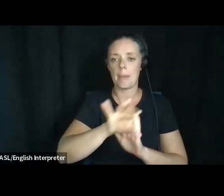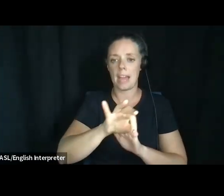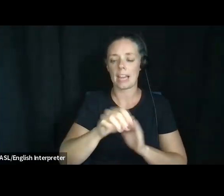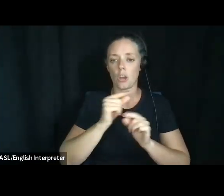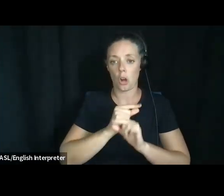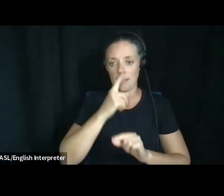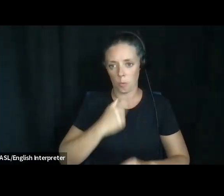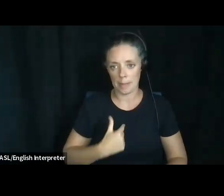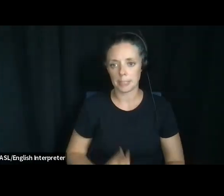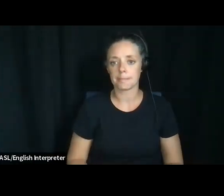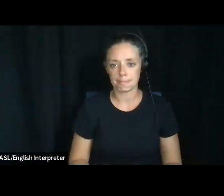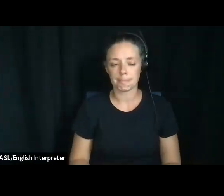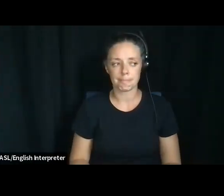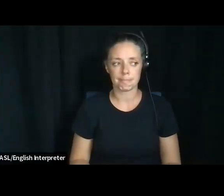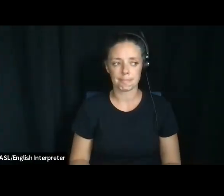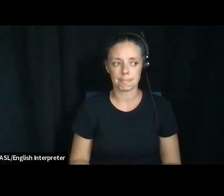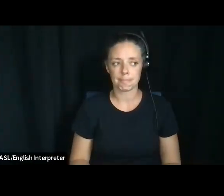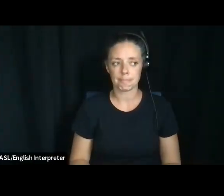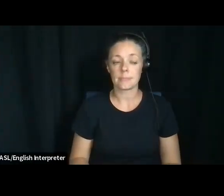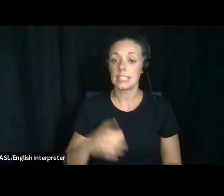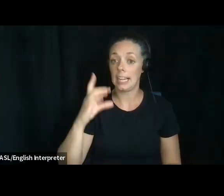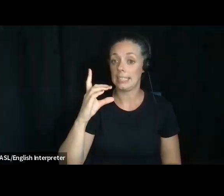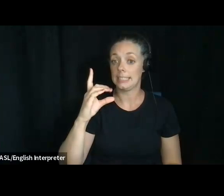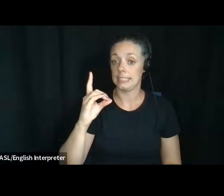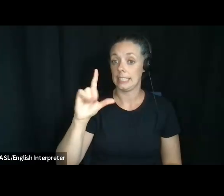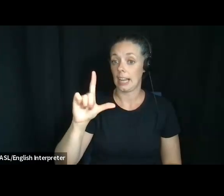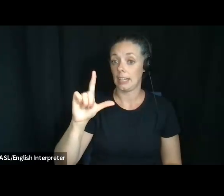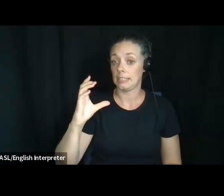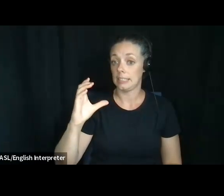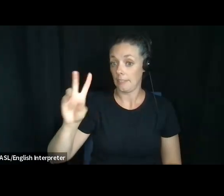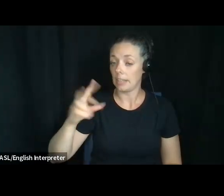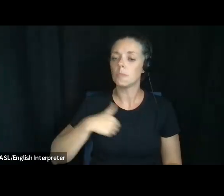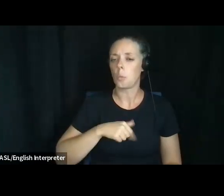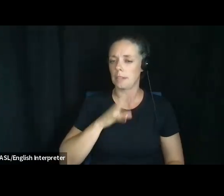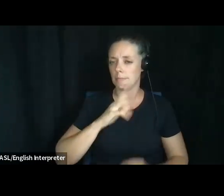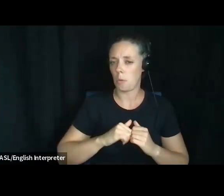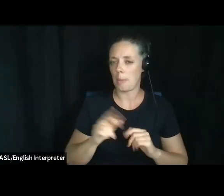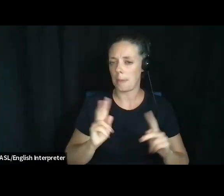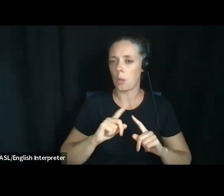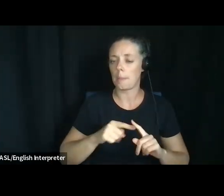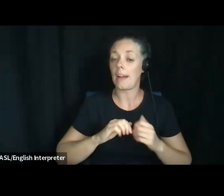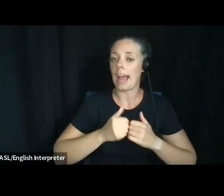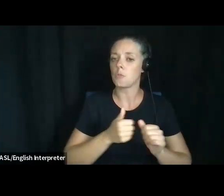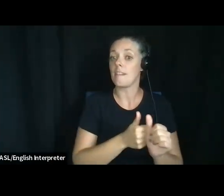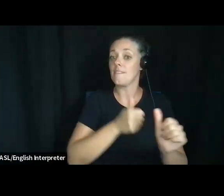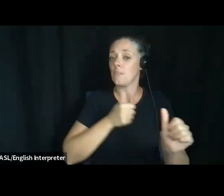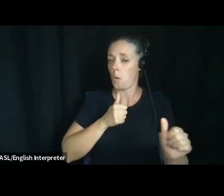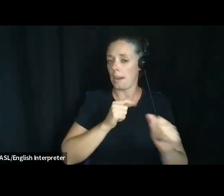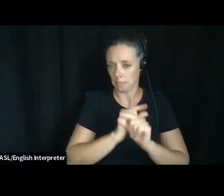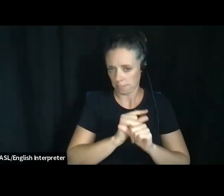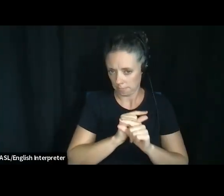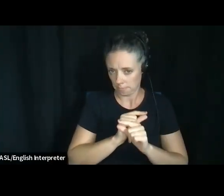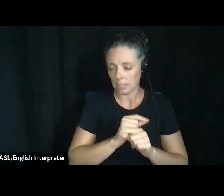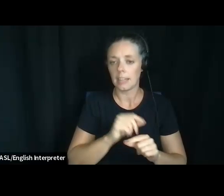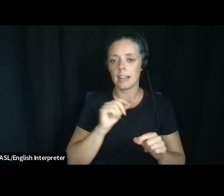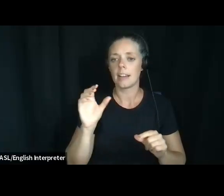Um, at DLCV, we talk to people about avoiding guardianship and talking about alternatives to guardianship.